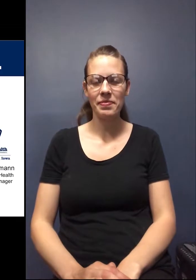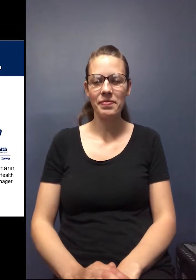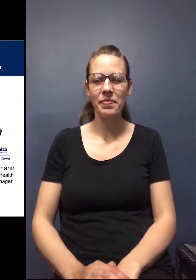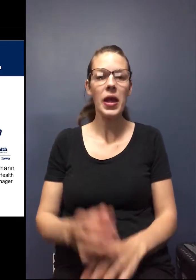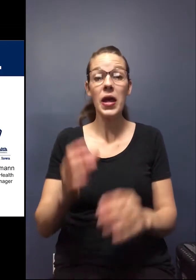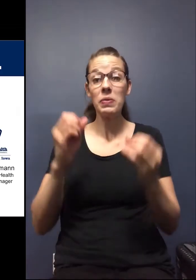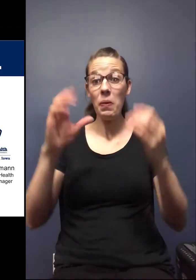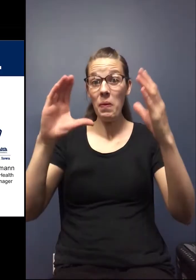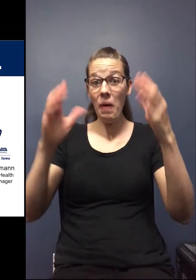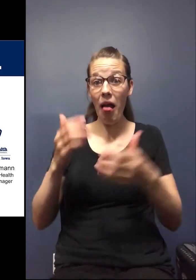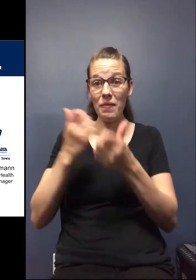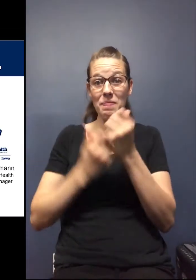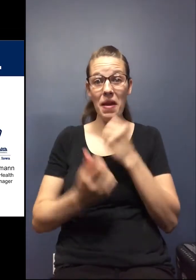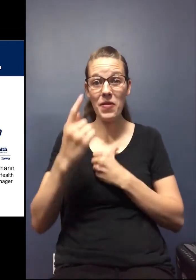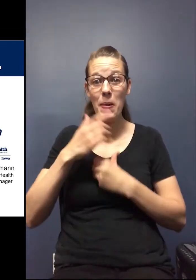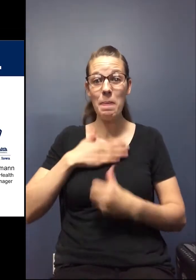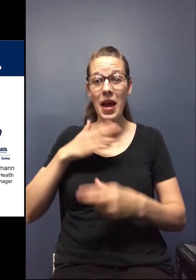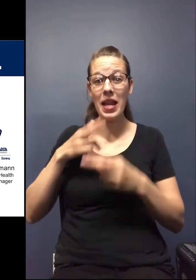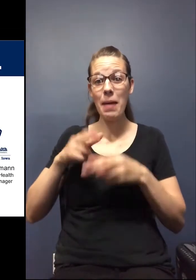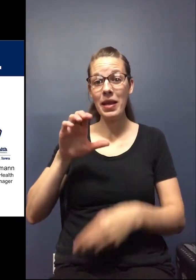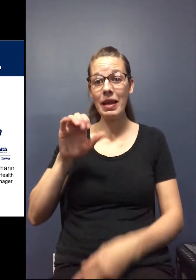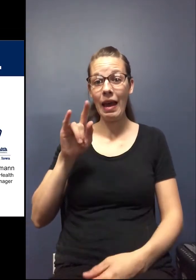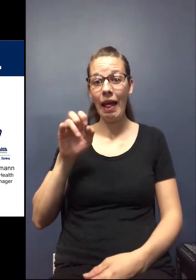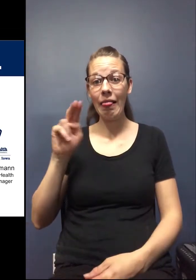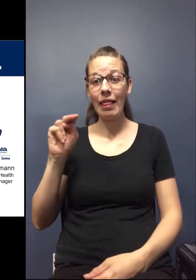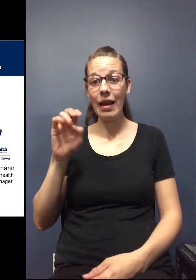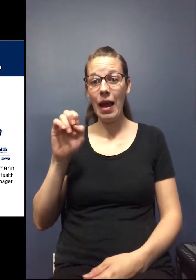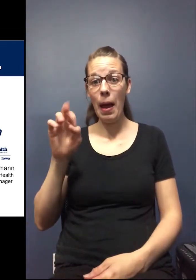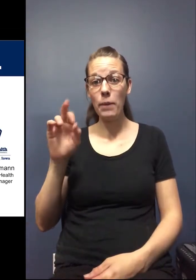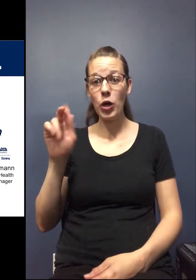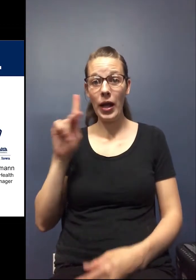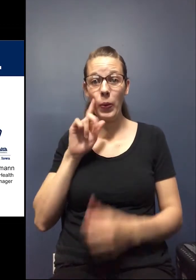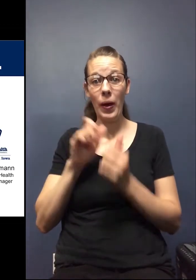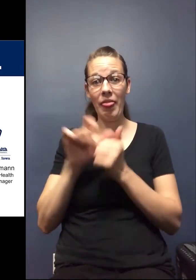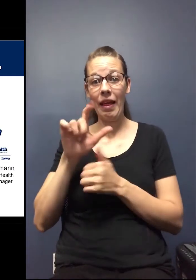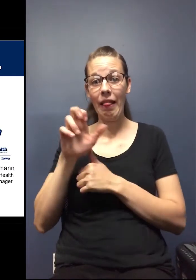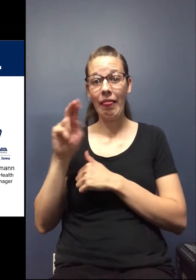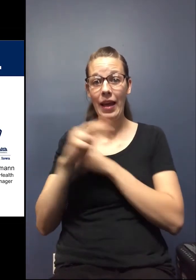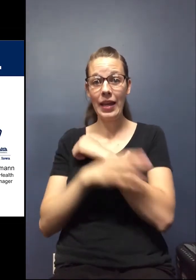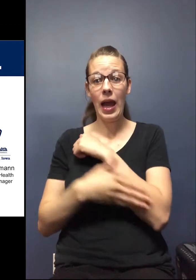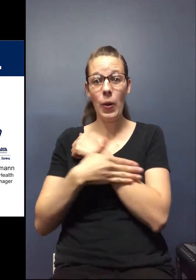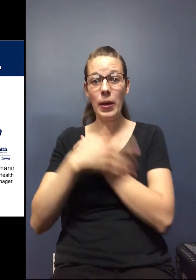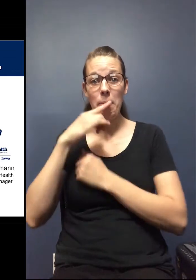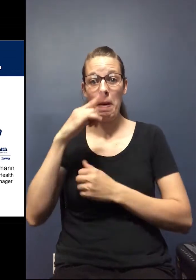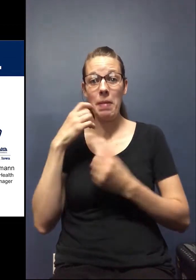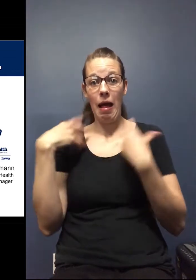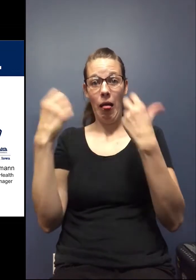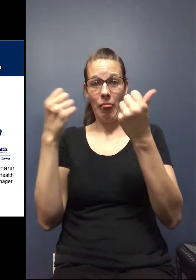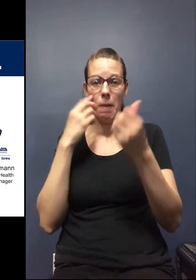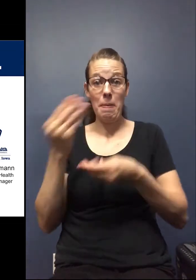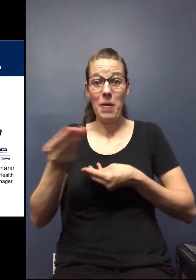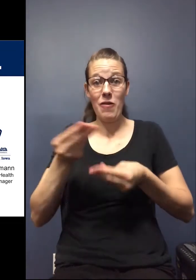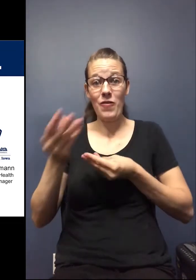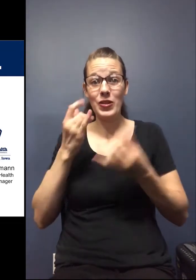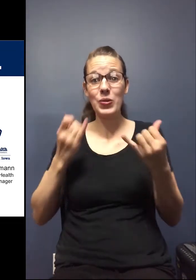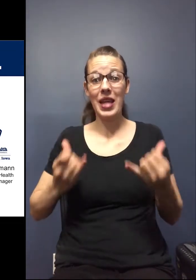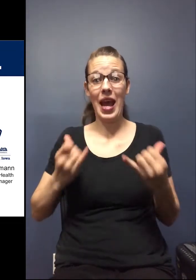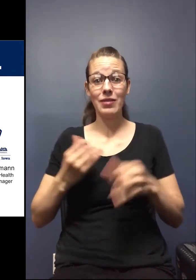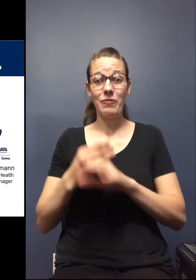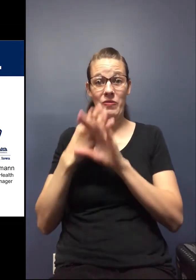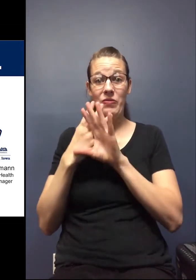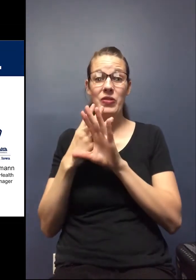So welcome everyone. My name is Caitlin Emmerich with Linn County Public Health and I'm going to be the moderator for today's virtual town hall,